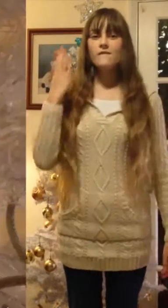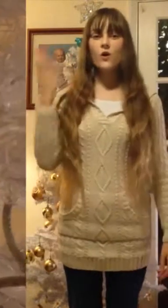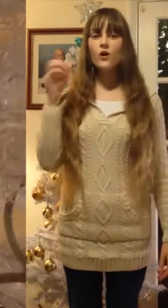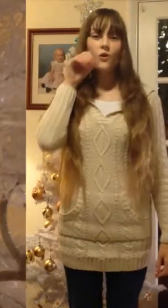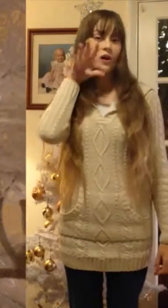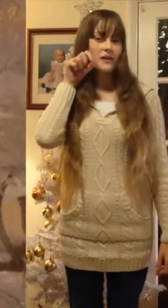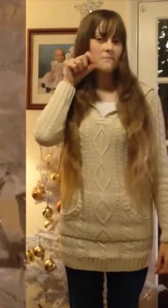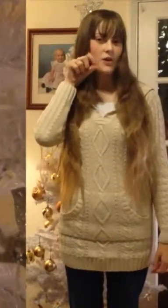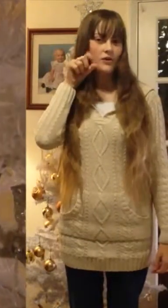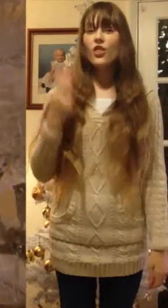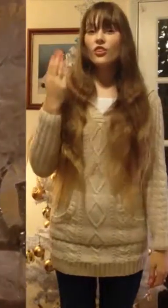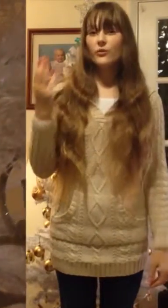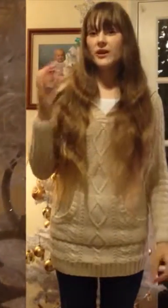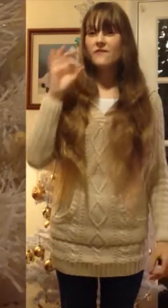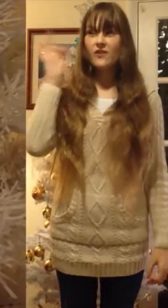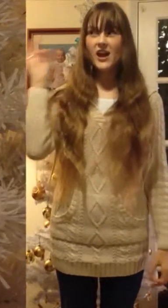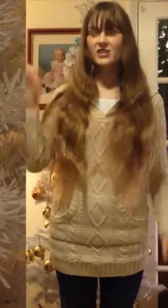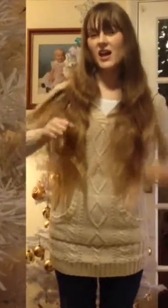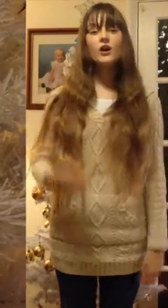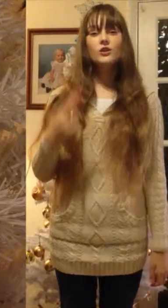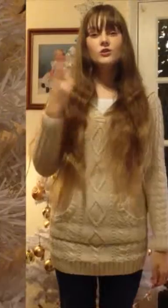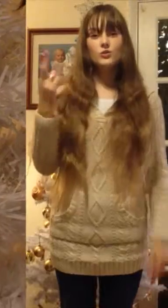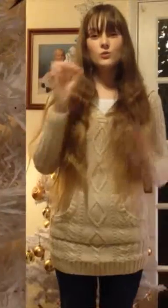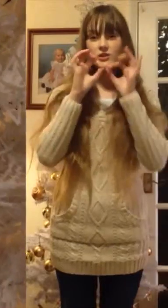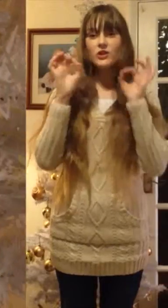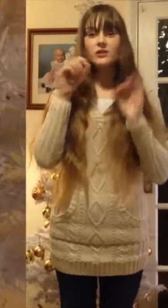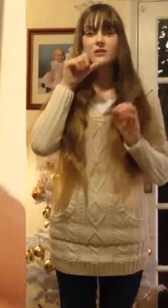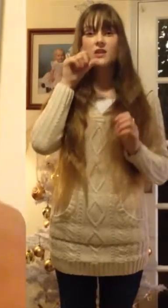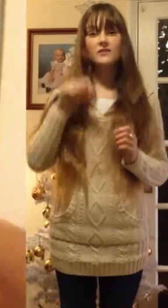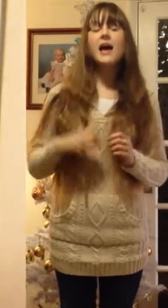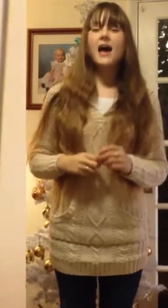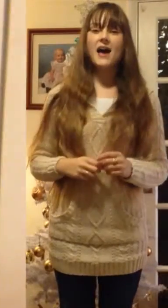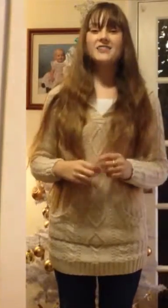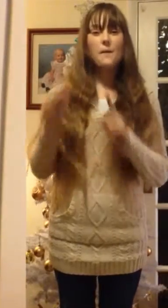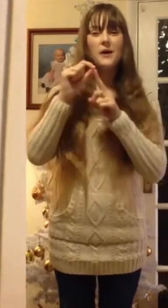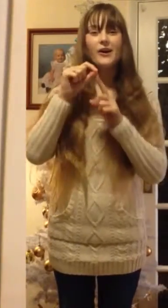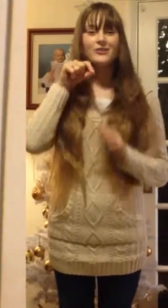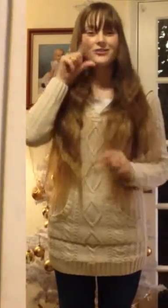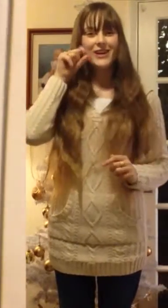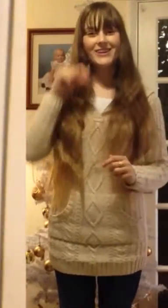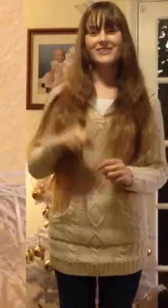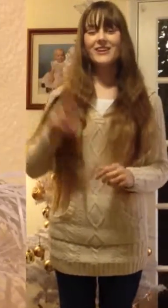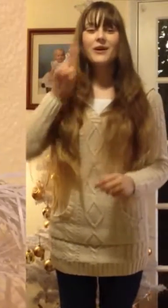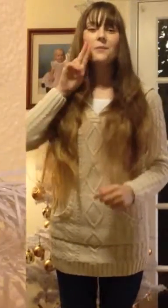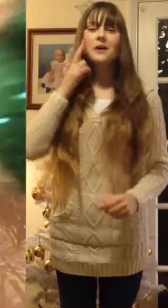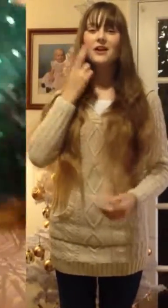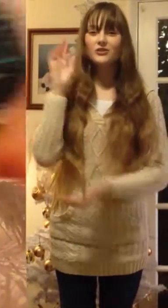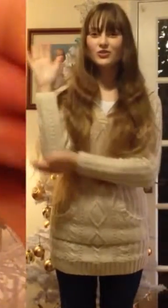Four calling birds, three French hens, two turtledoves and a partridge in a pear